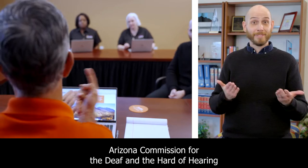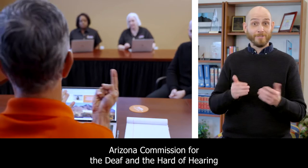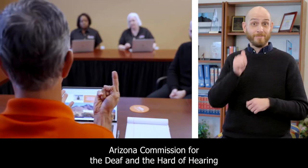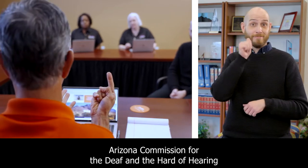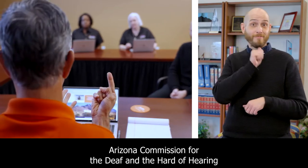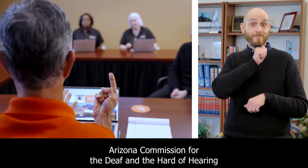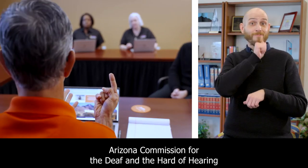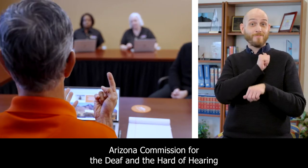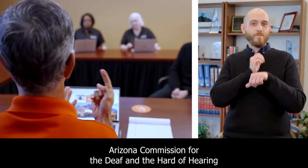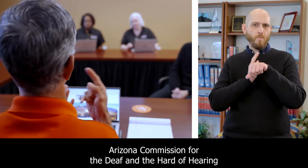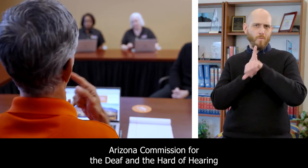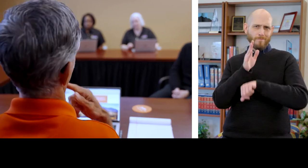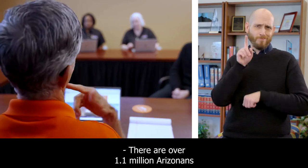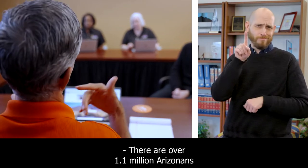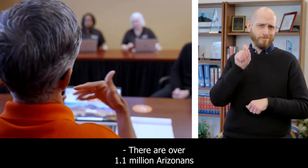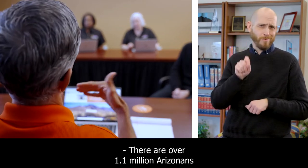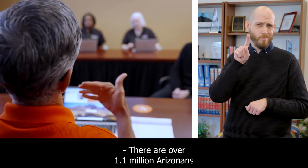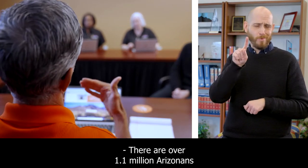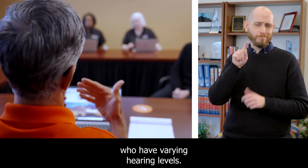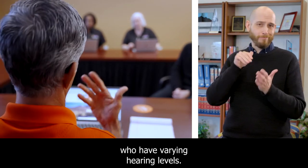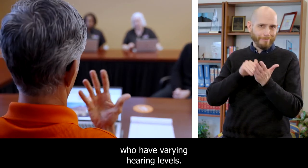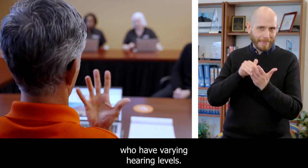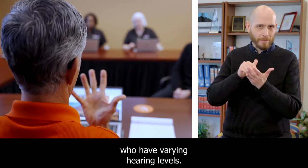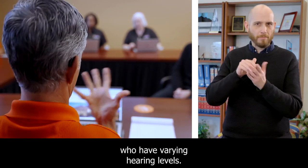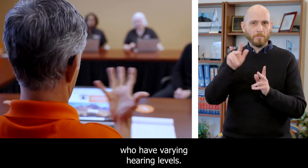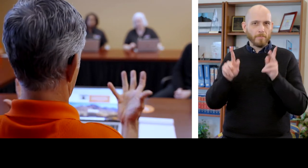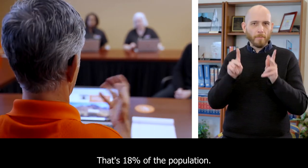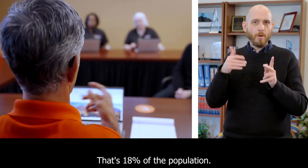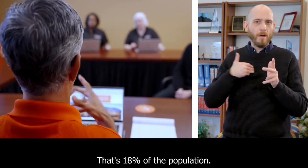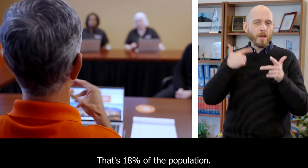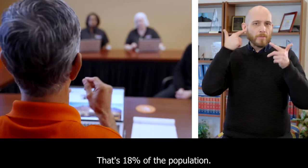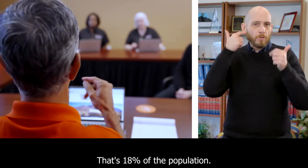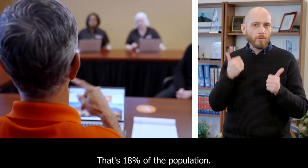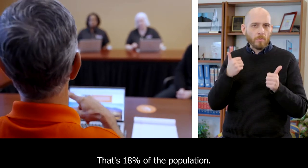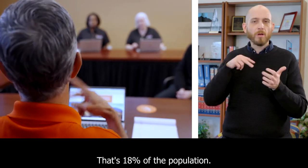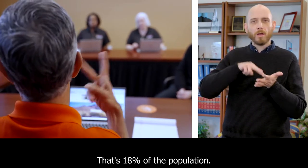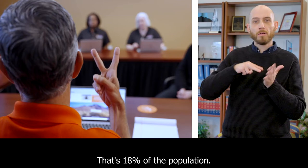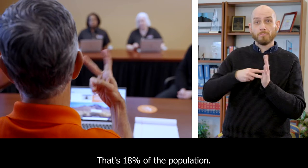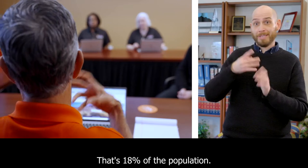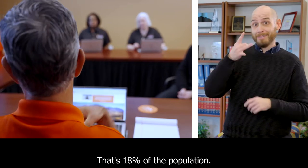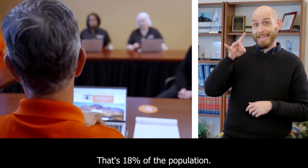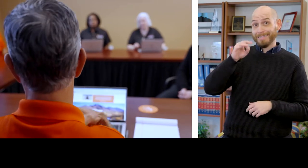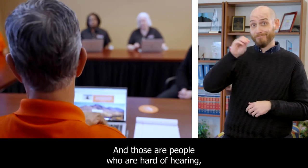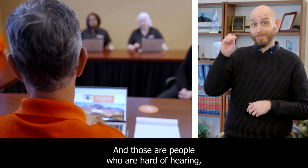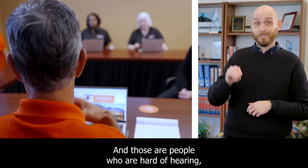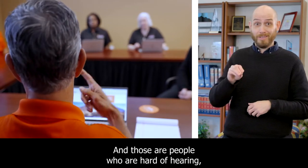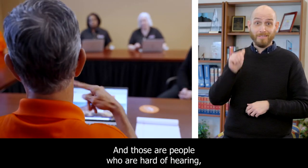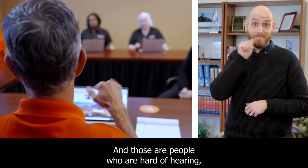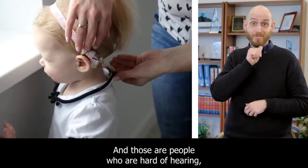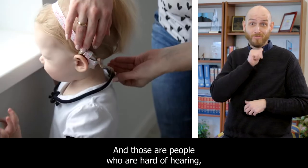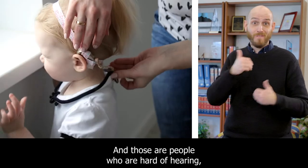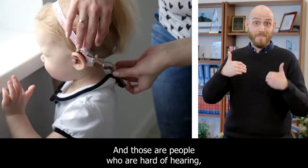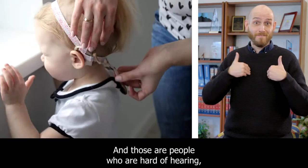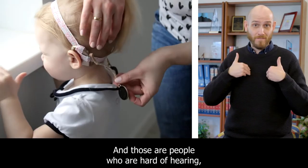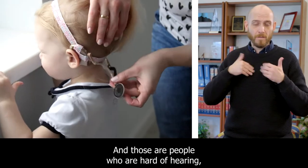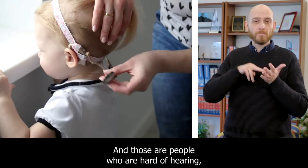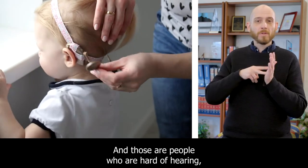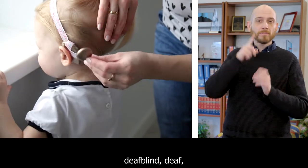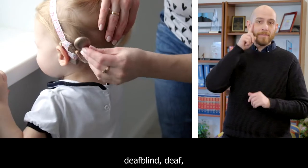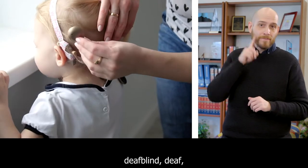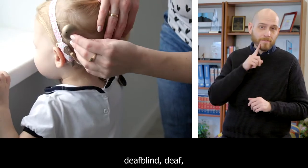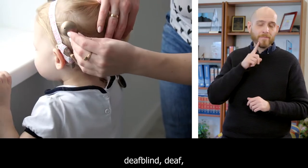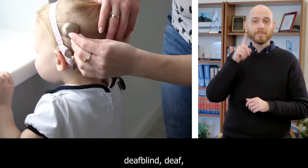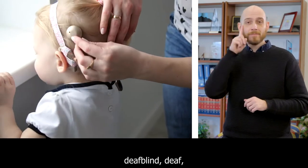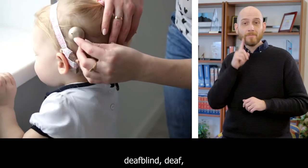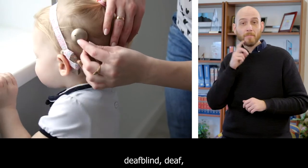There are over 1.1 million Arizonans who have varying hearing levels. That's 18% of the population. And those are people who are hard of hearing,